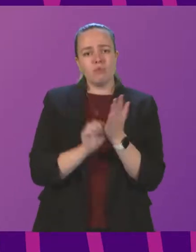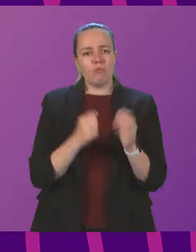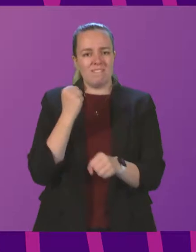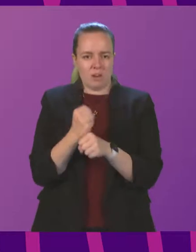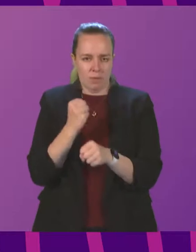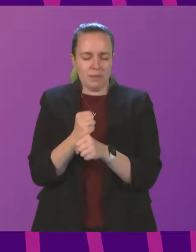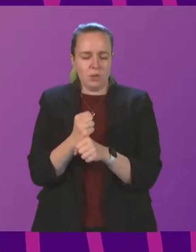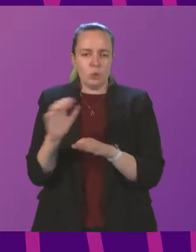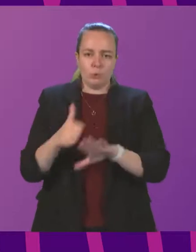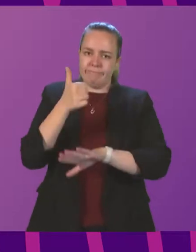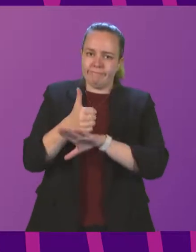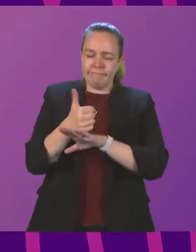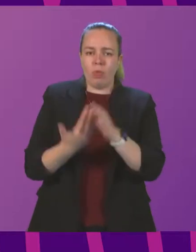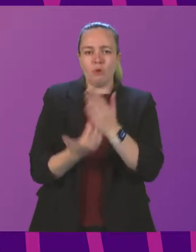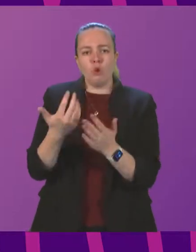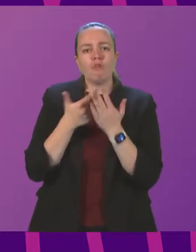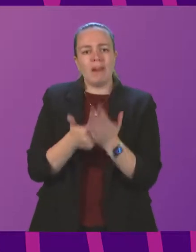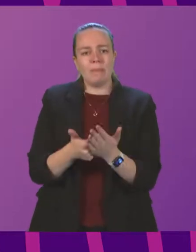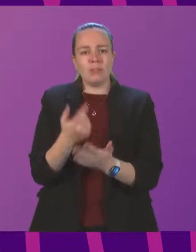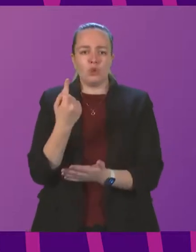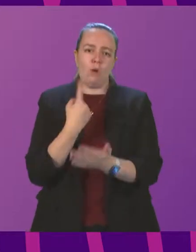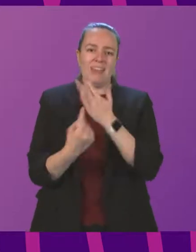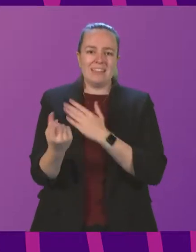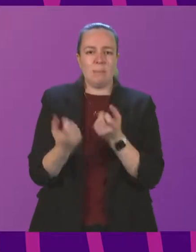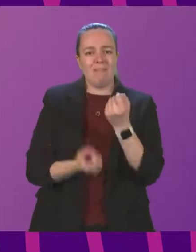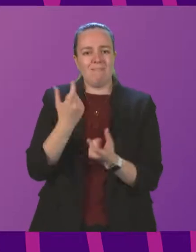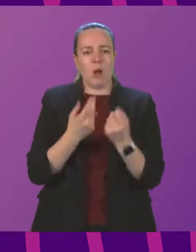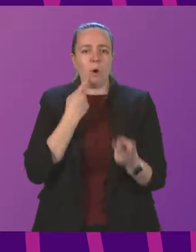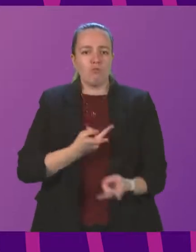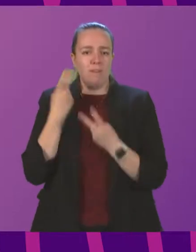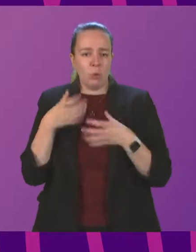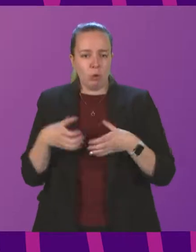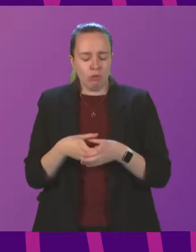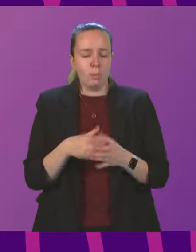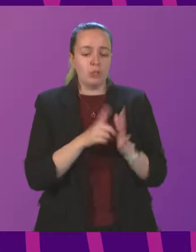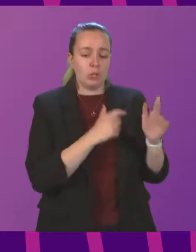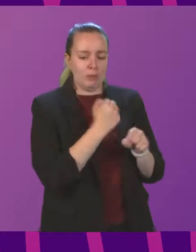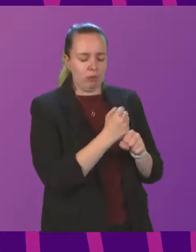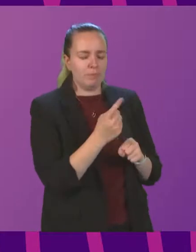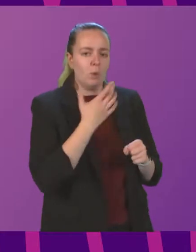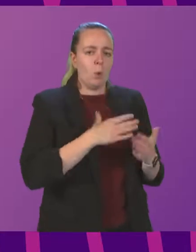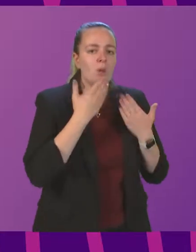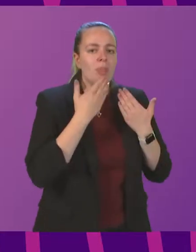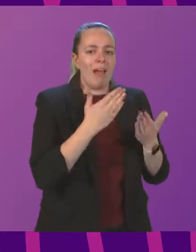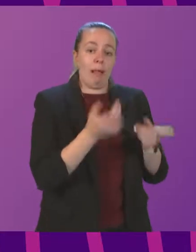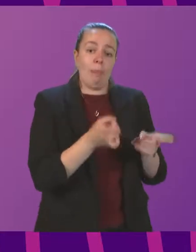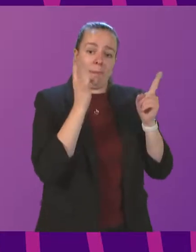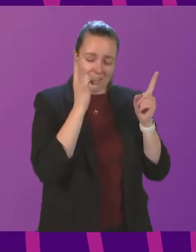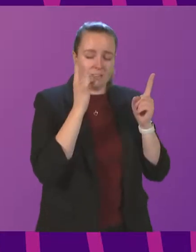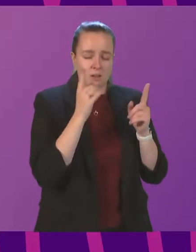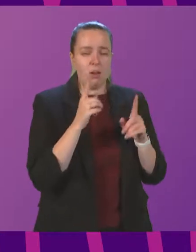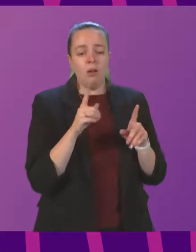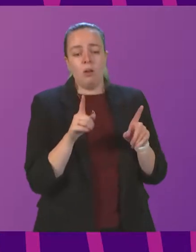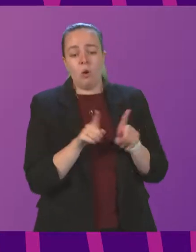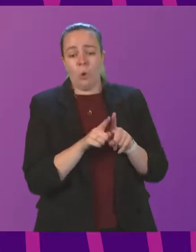remaining recommendations of the Independent Fireworks Review Group. Jamie Green. Can I thank the Minister? The front